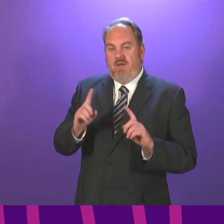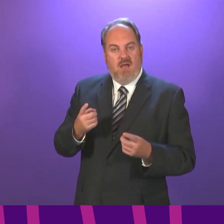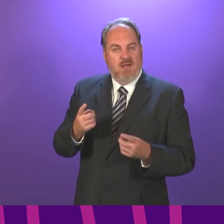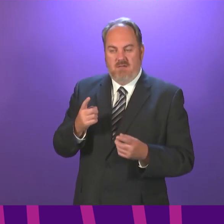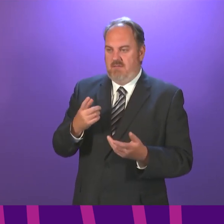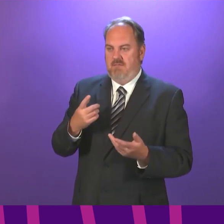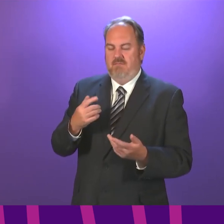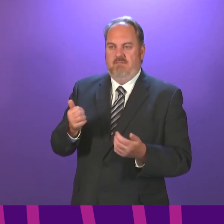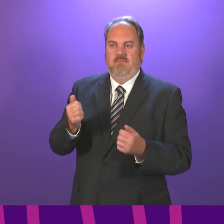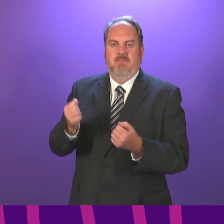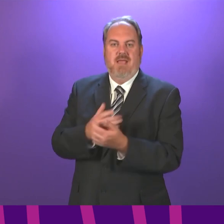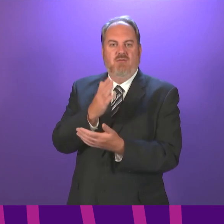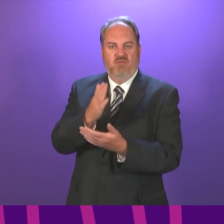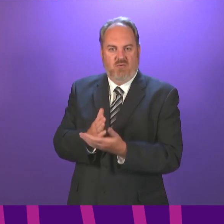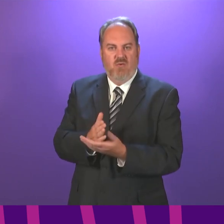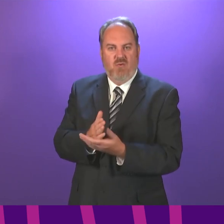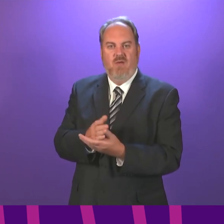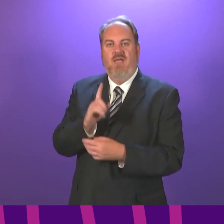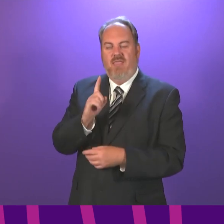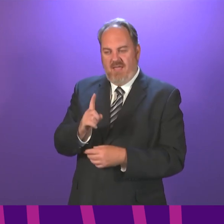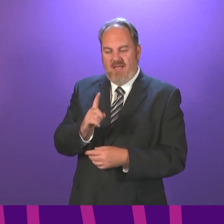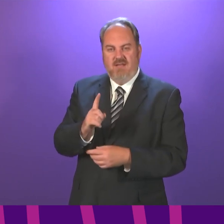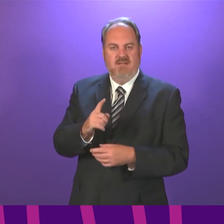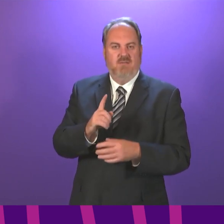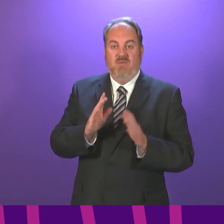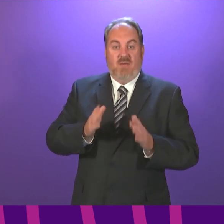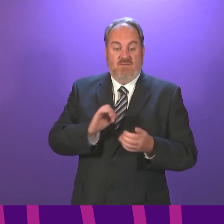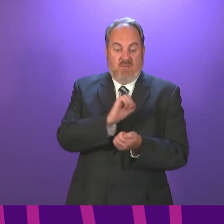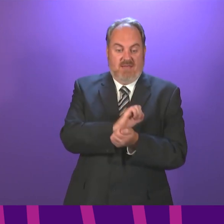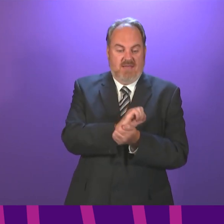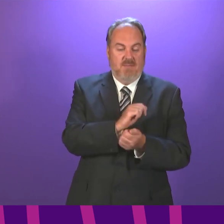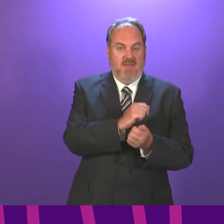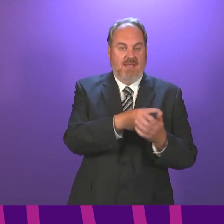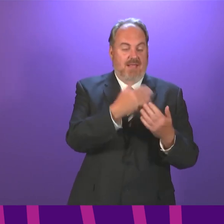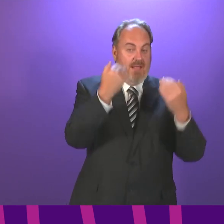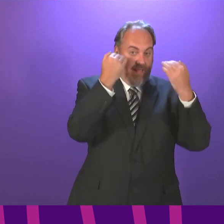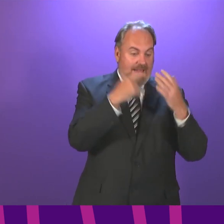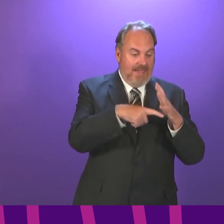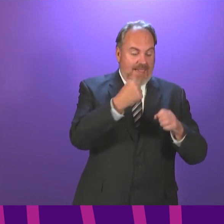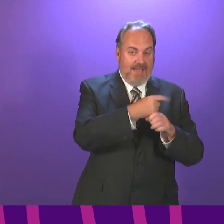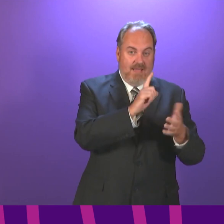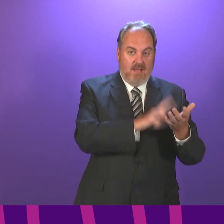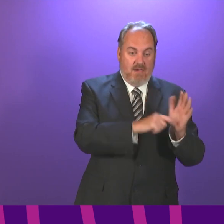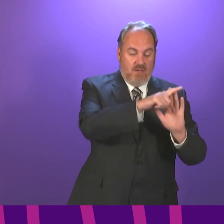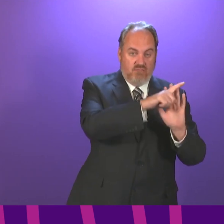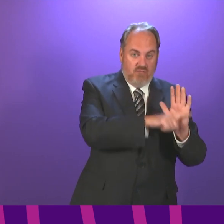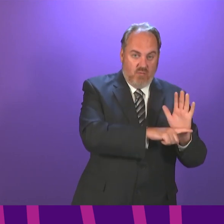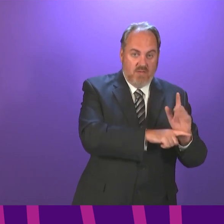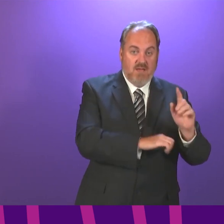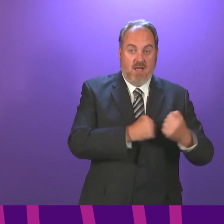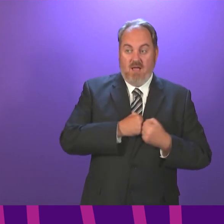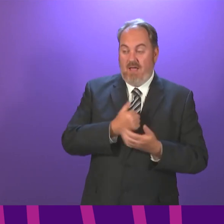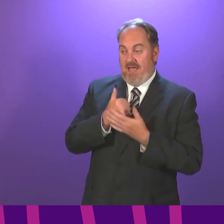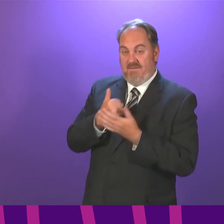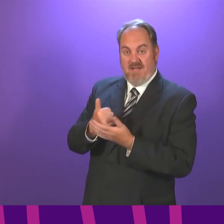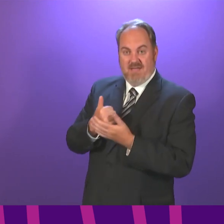things are lawful, to keep legal restrictions in place on all these issues. But, we will still advise people that when you are with people